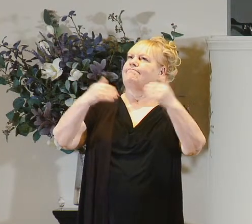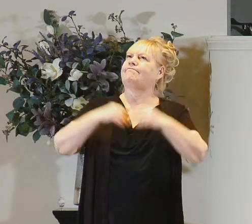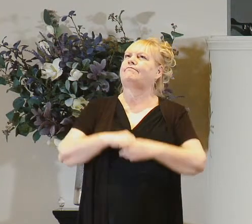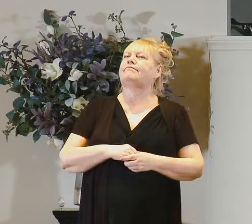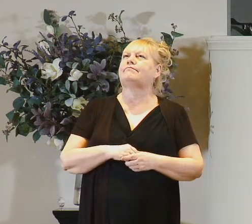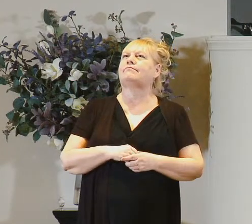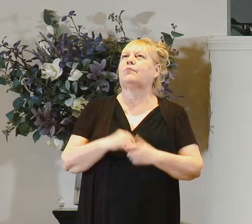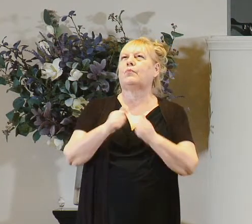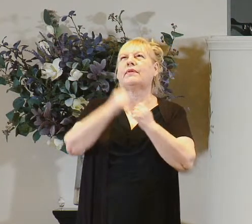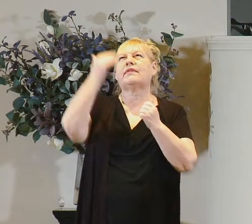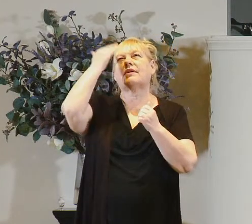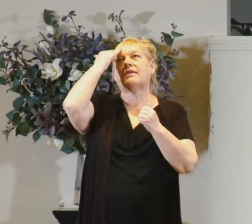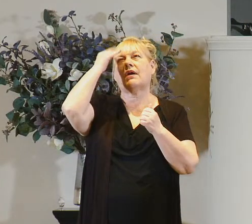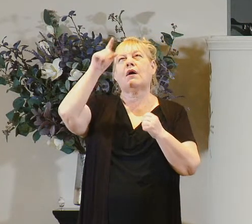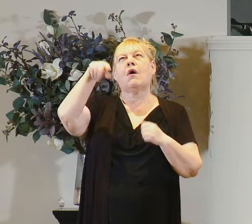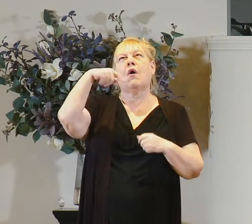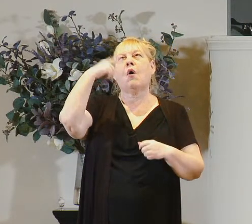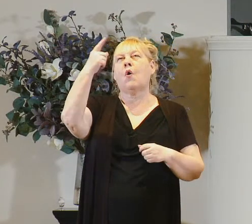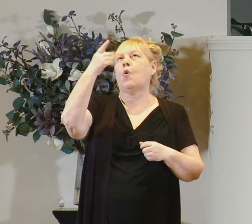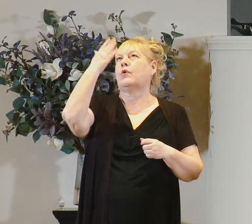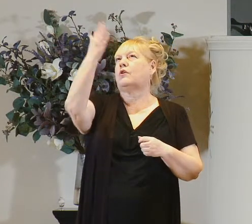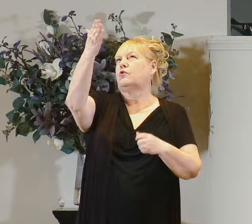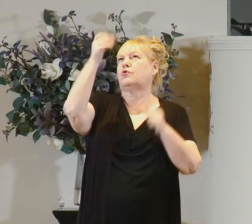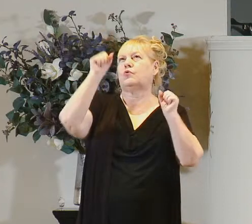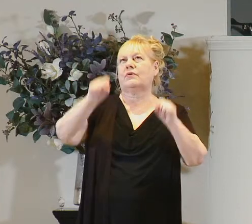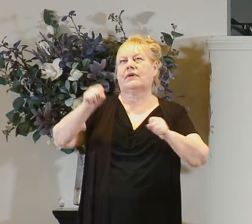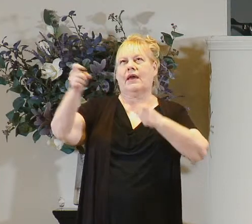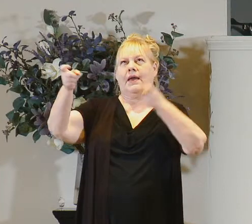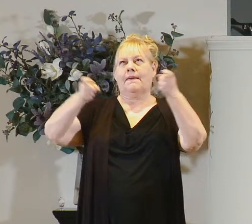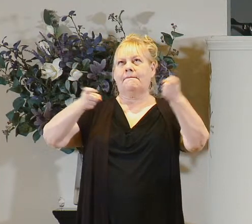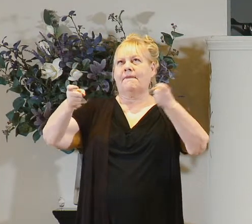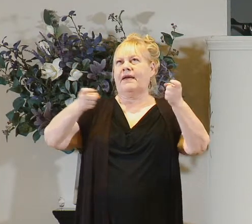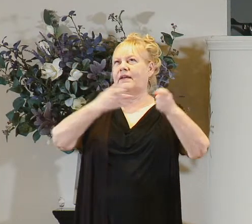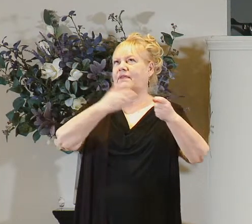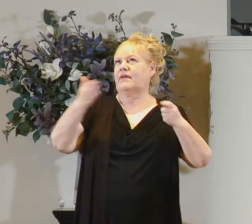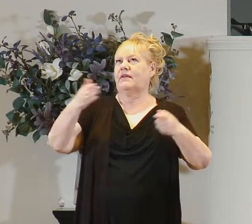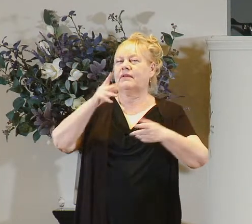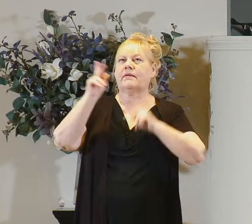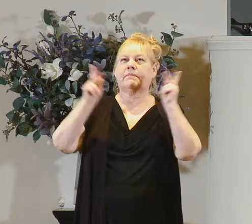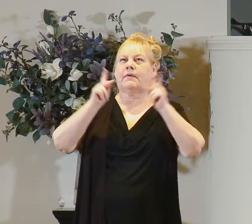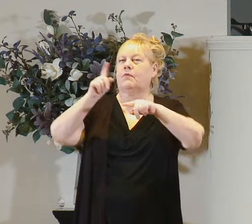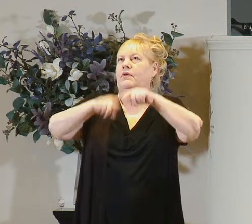with the knowledge that only you can manage the unmanageable